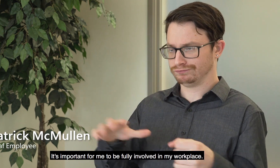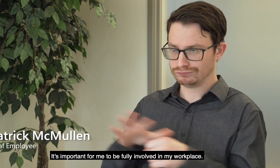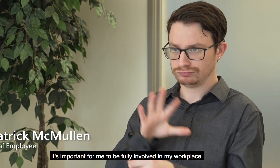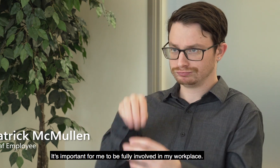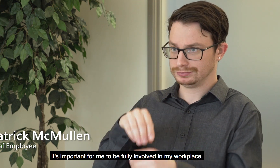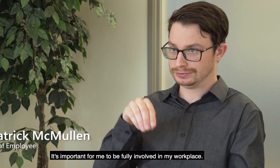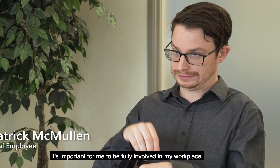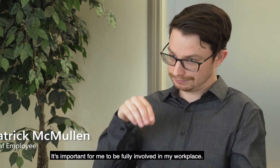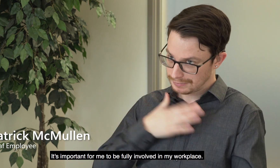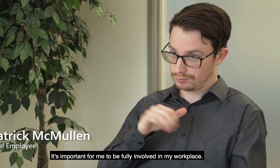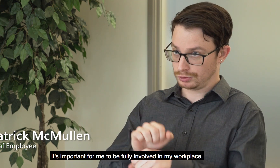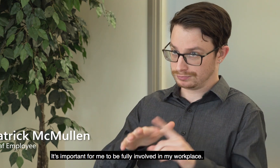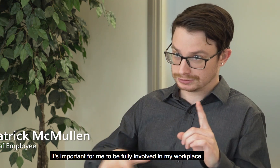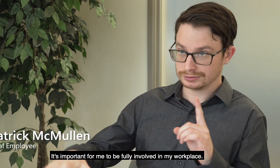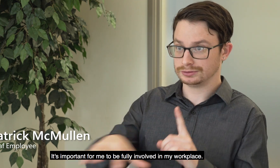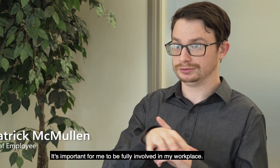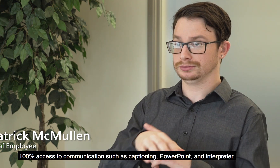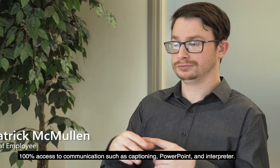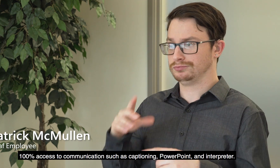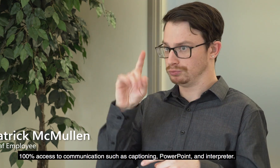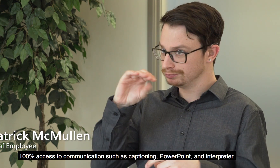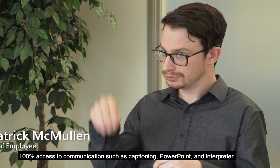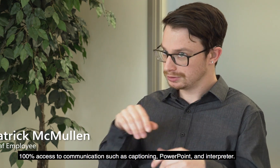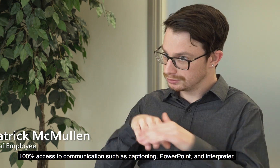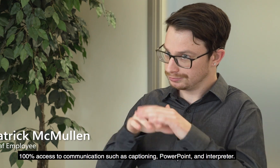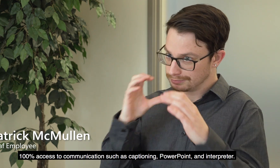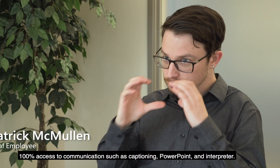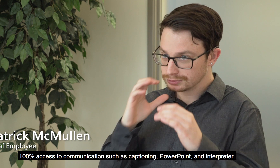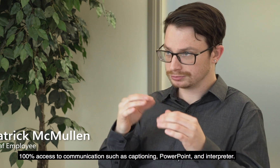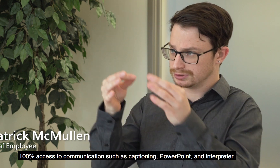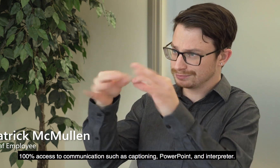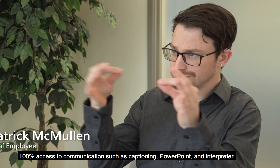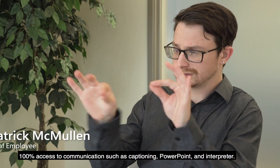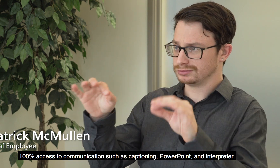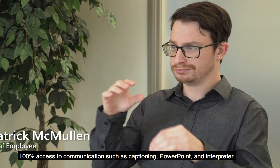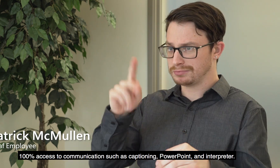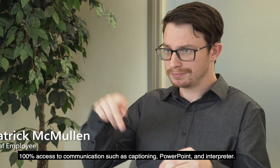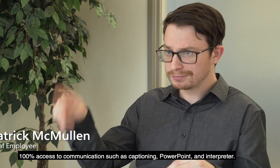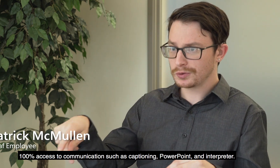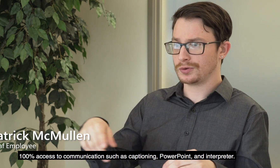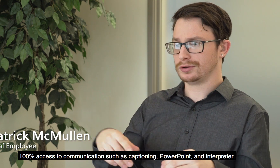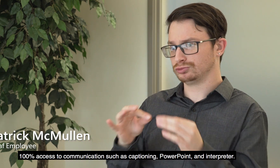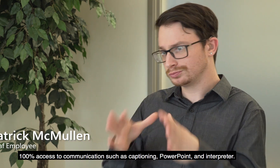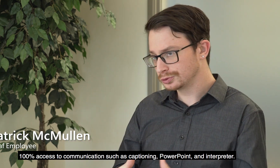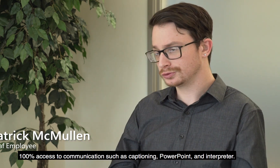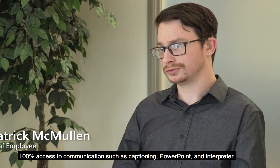for me to be fully involved in my workplace. 100% access to communication such as captioning, PowerPoint, and interpreter.